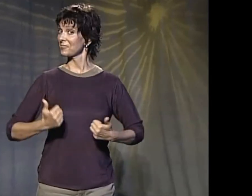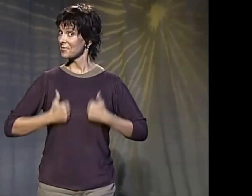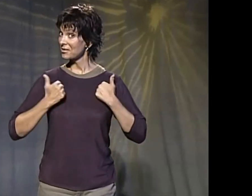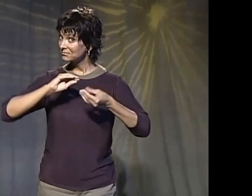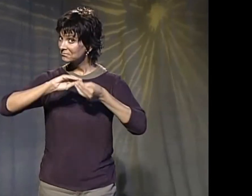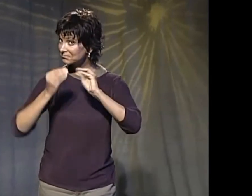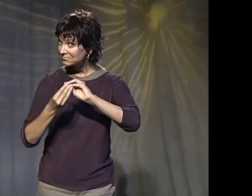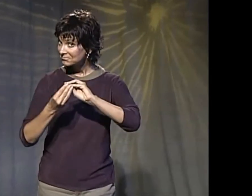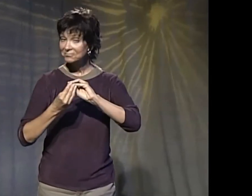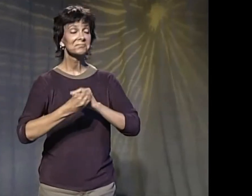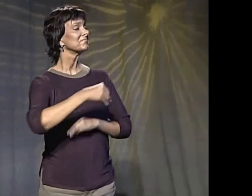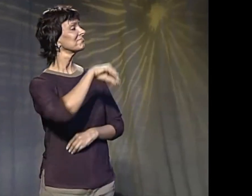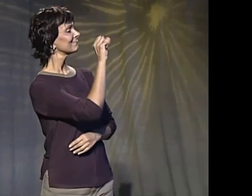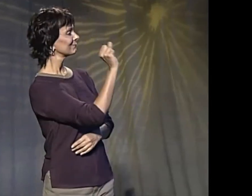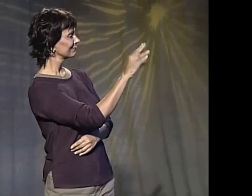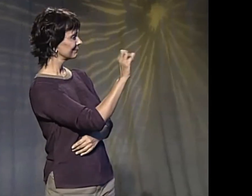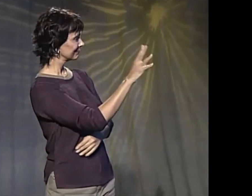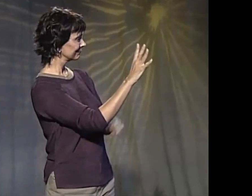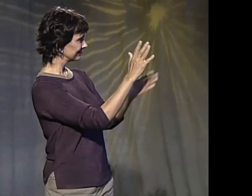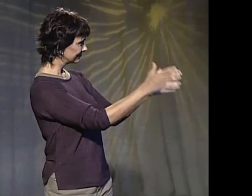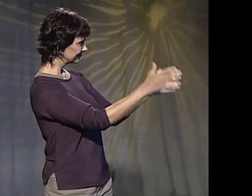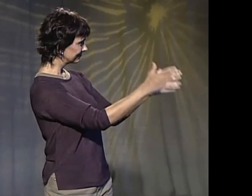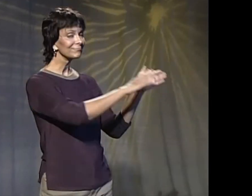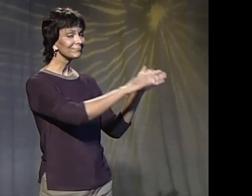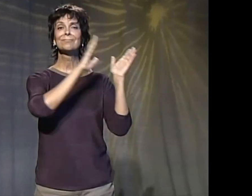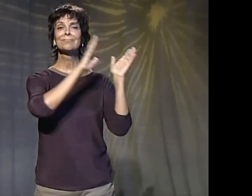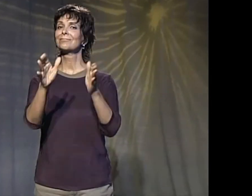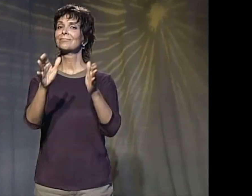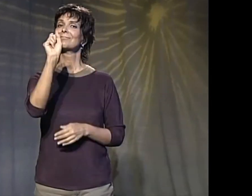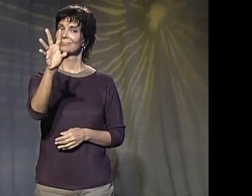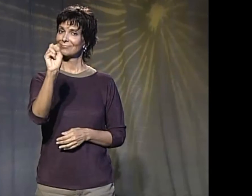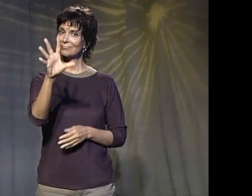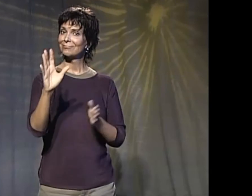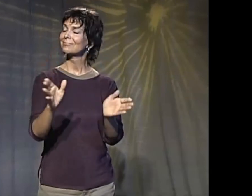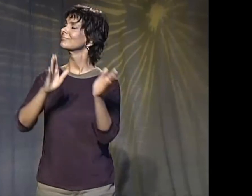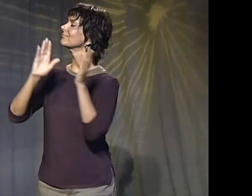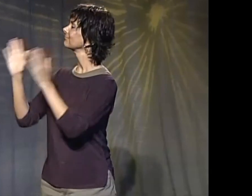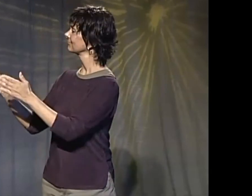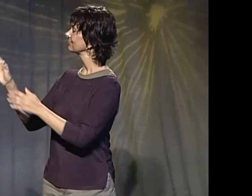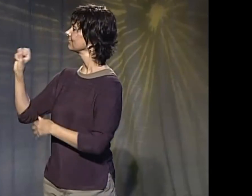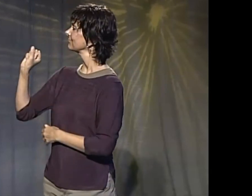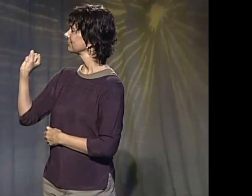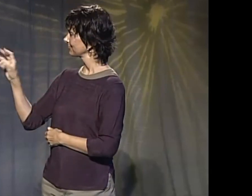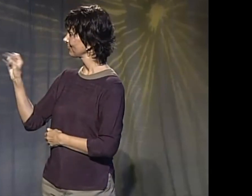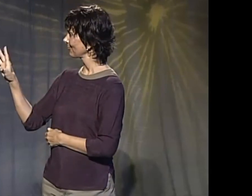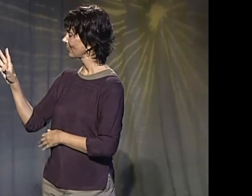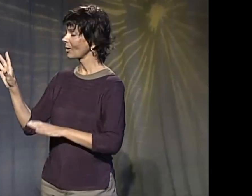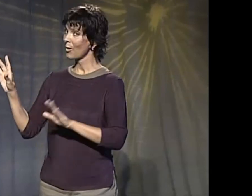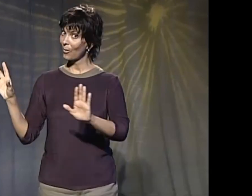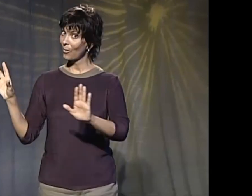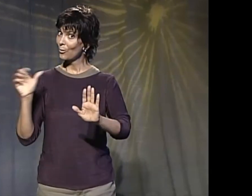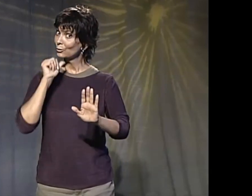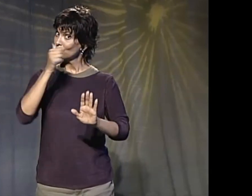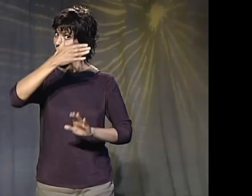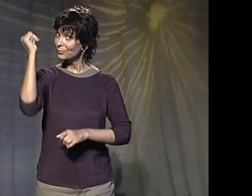For example, address numbers. Here's the first address, there's the second address, and then I'm shift to give the third address.